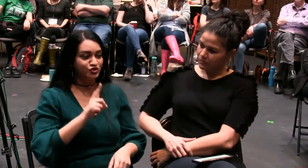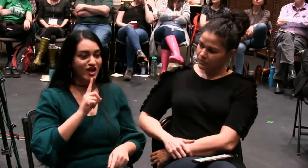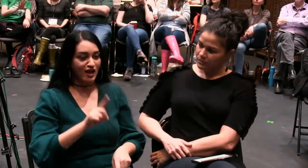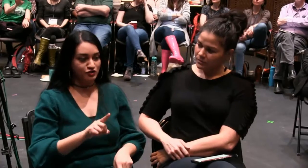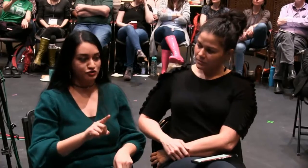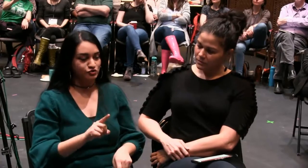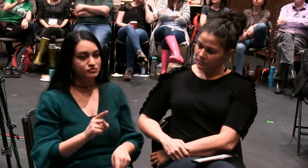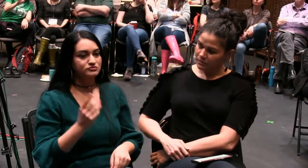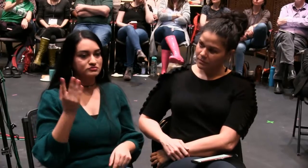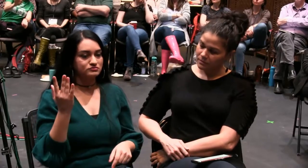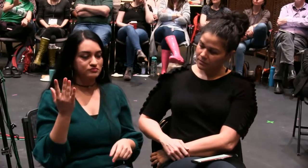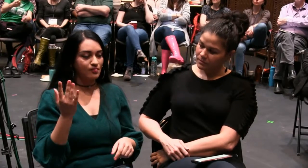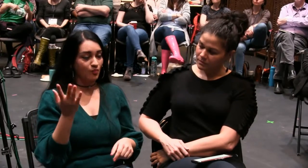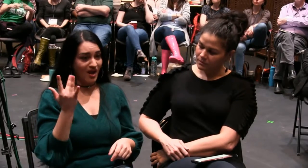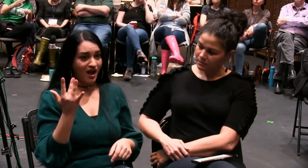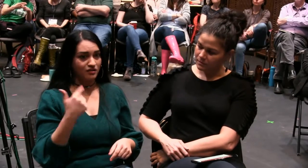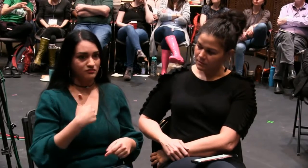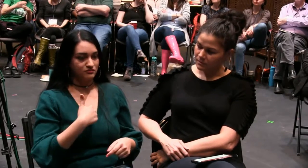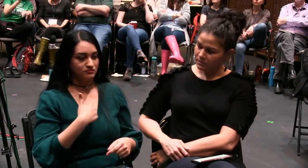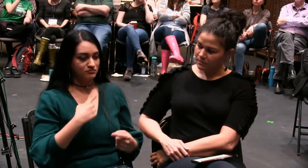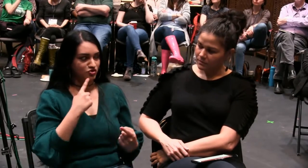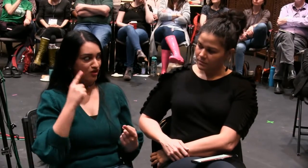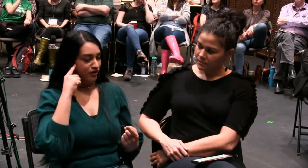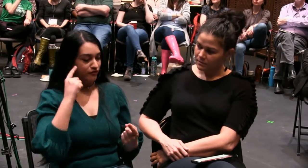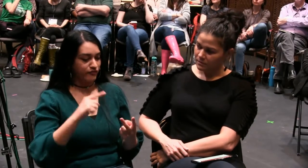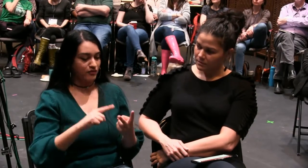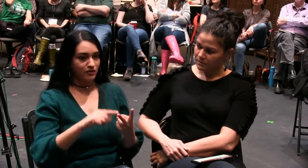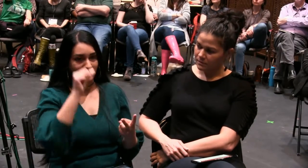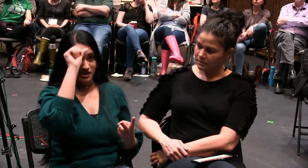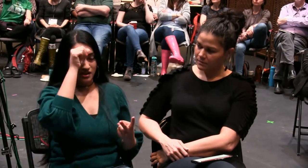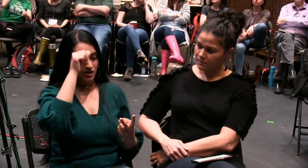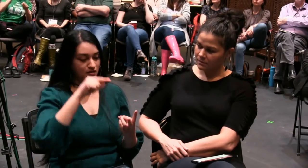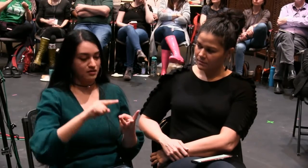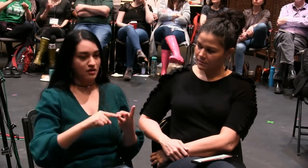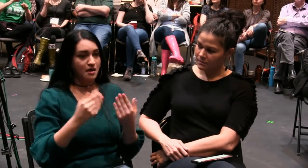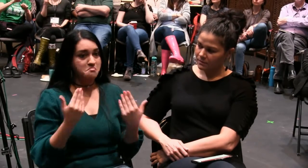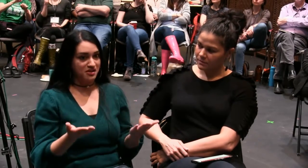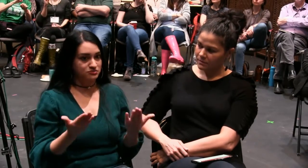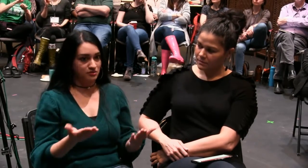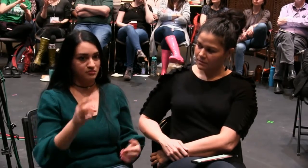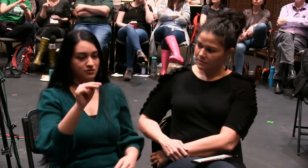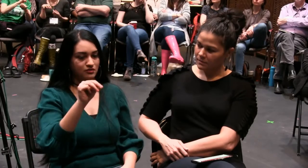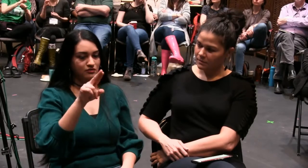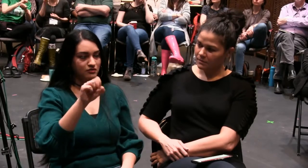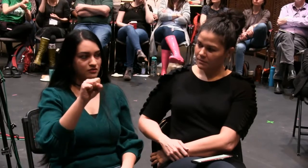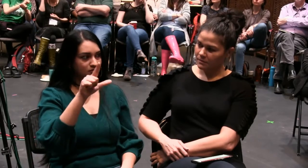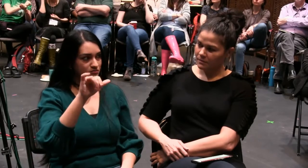That's a really difficult question actually. I'm deaf, I'm Indian, and Muslim.